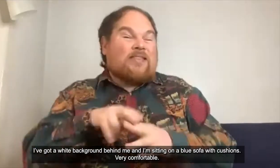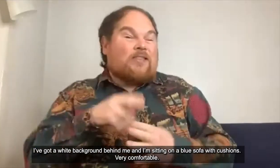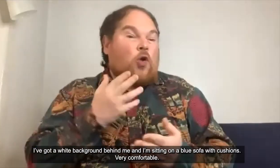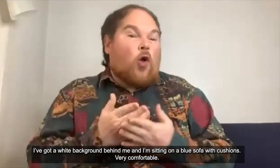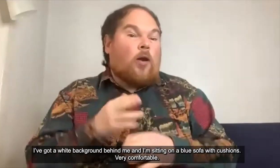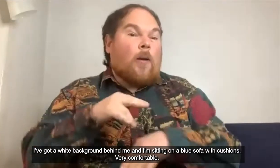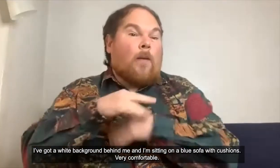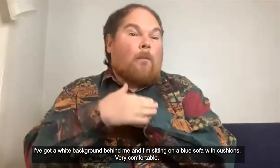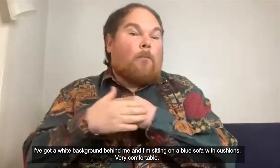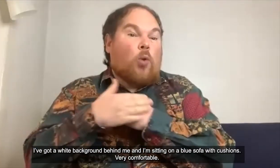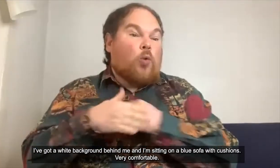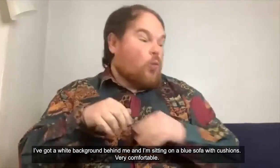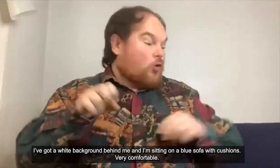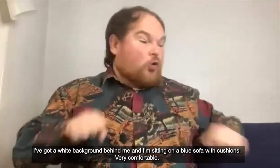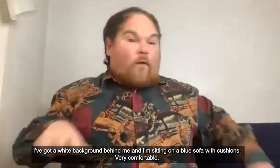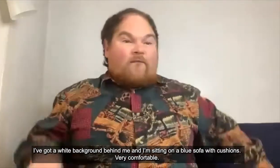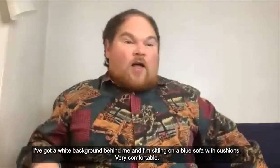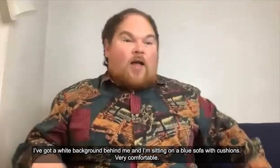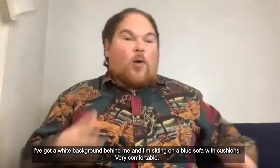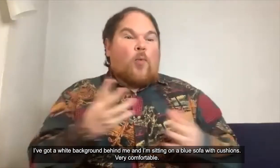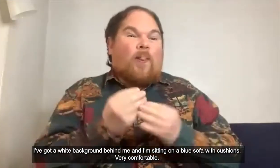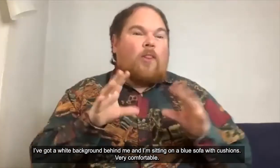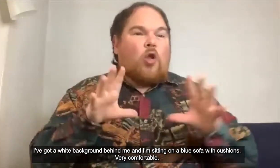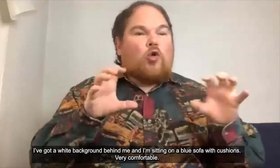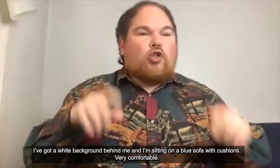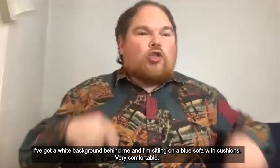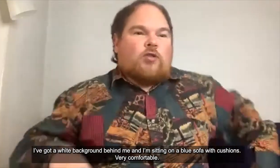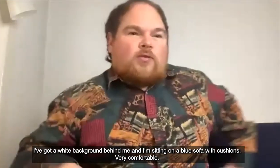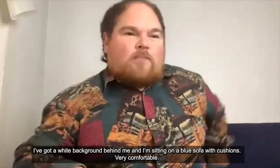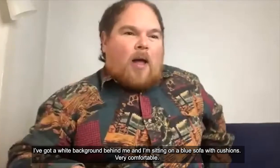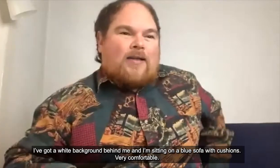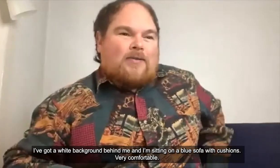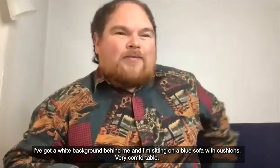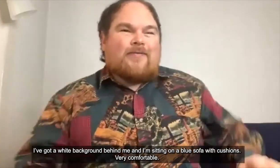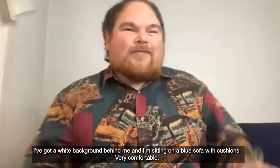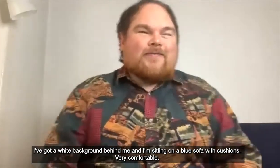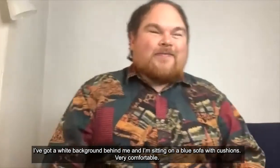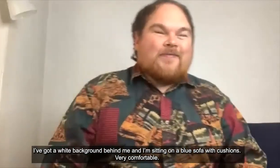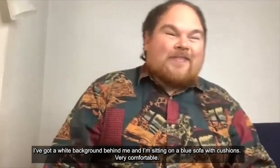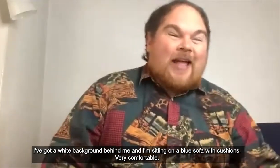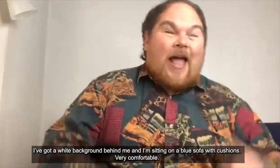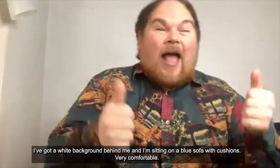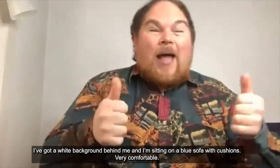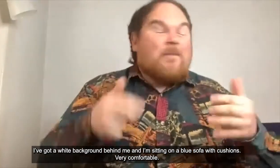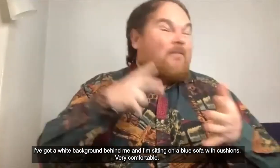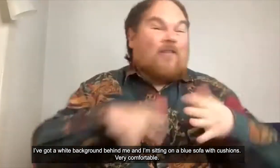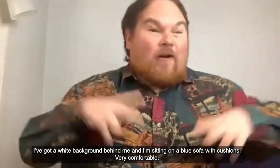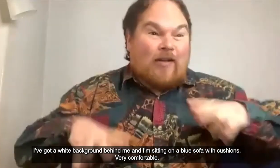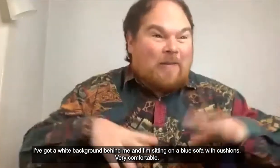behind me and I'm sitting on a blue sofa with cushions very comfortable